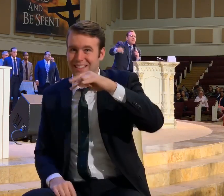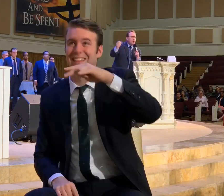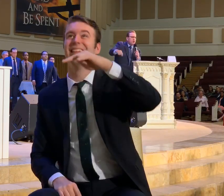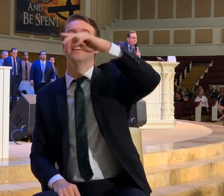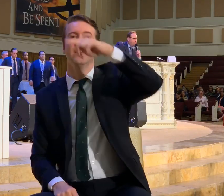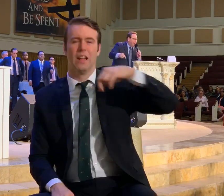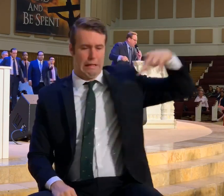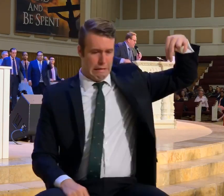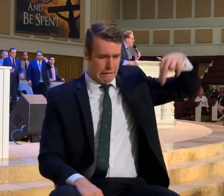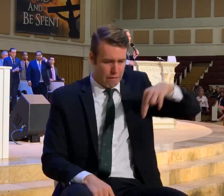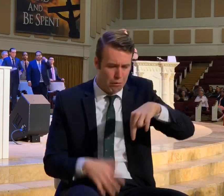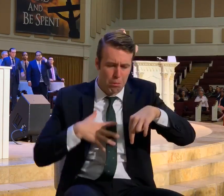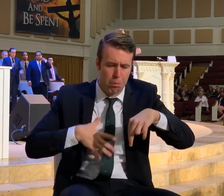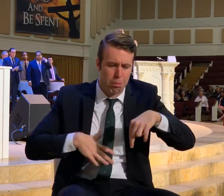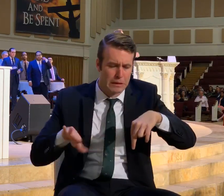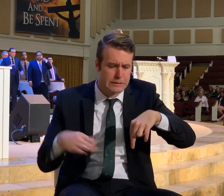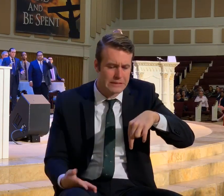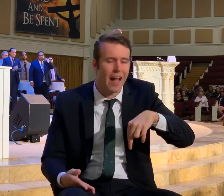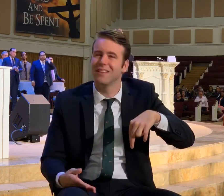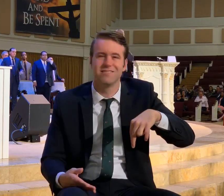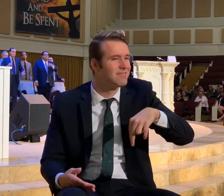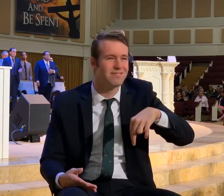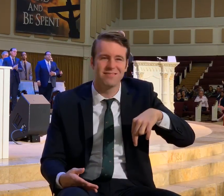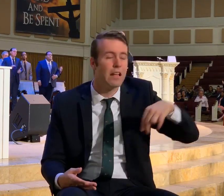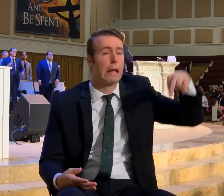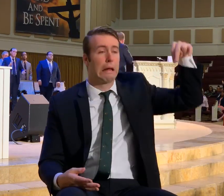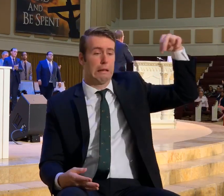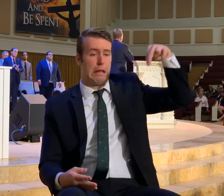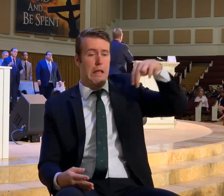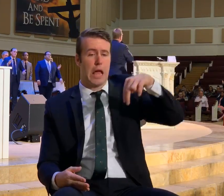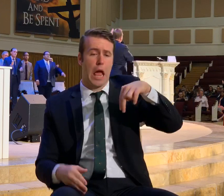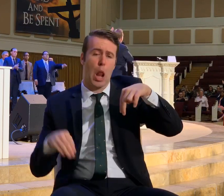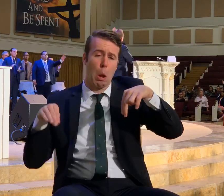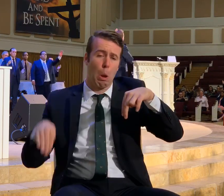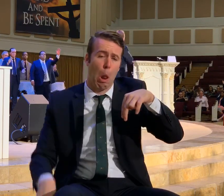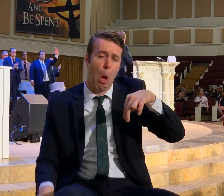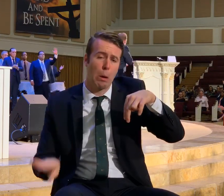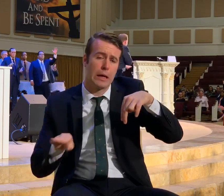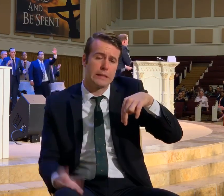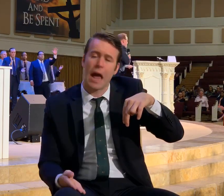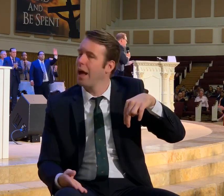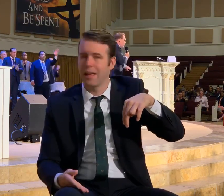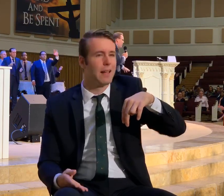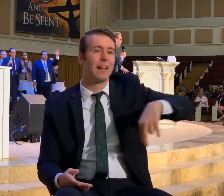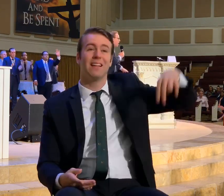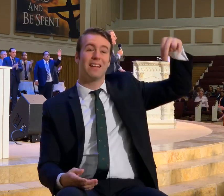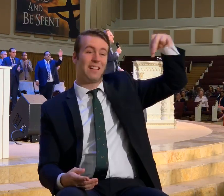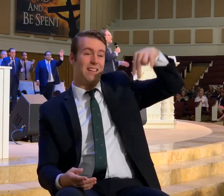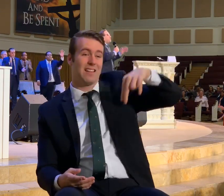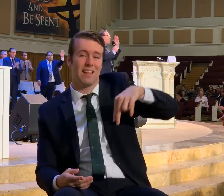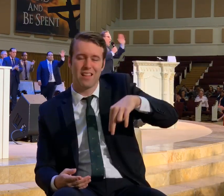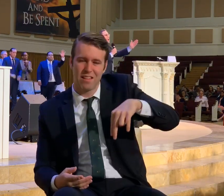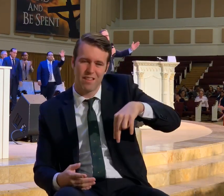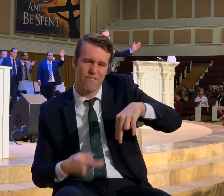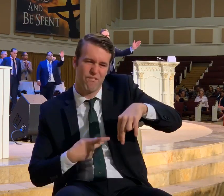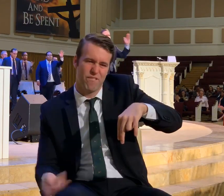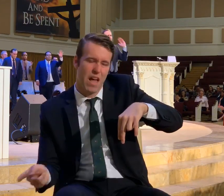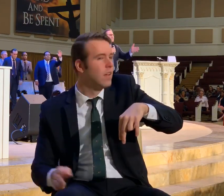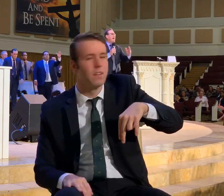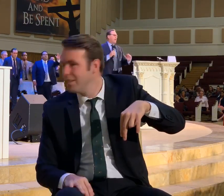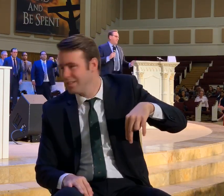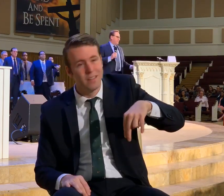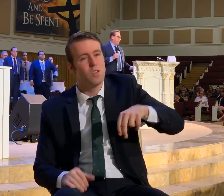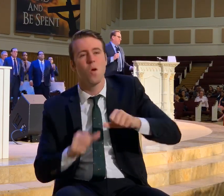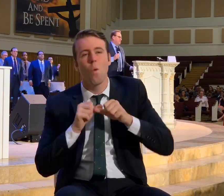die in your depression. Don't die in that long time. Don't die in that thing that's going wrong. Keep walking